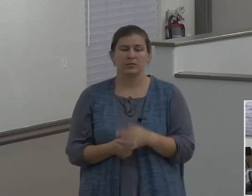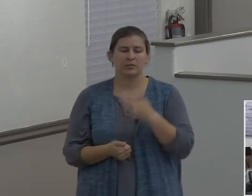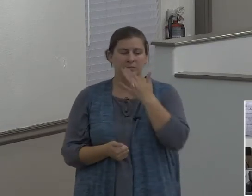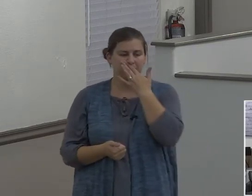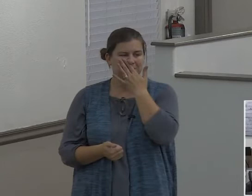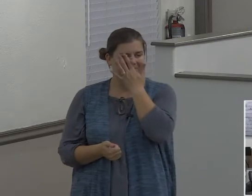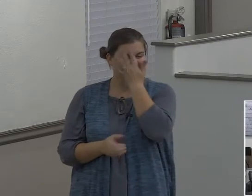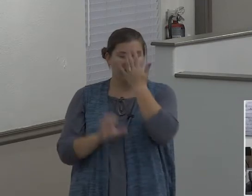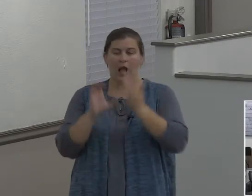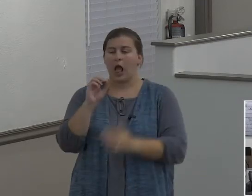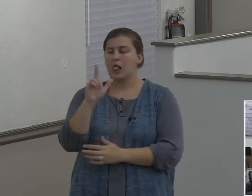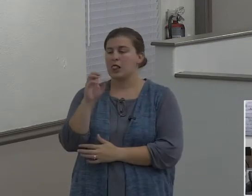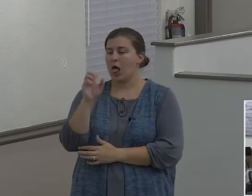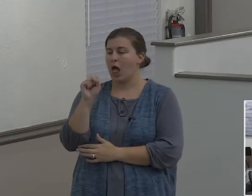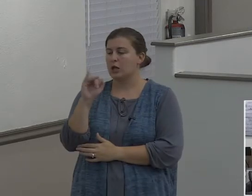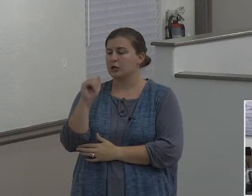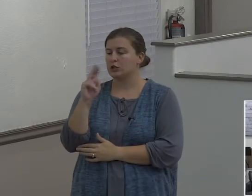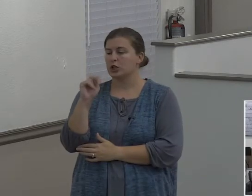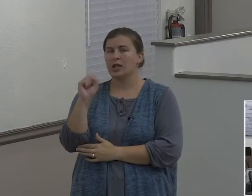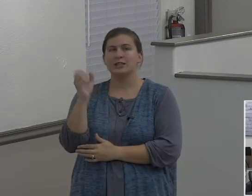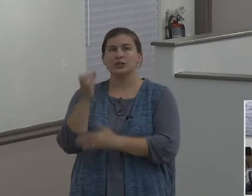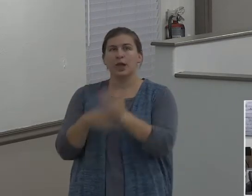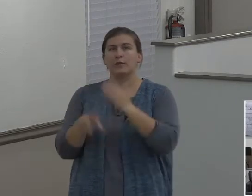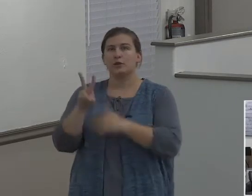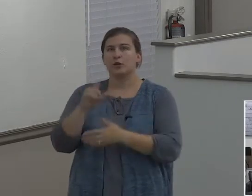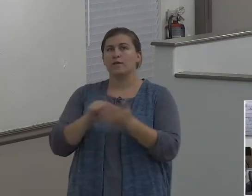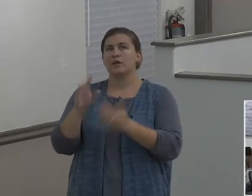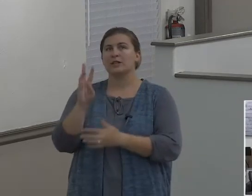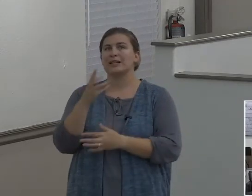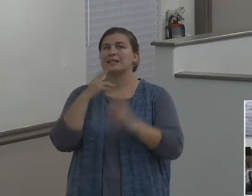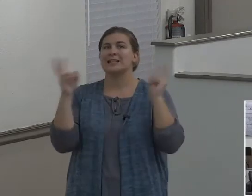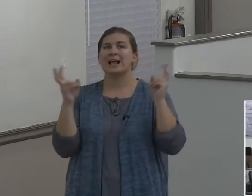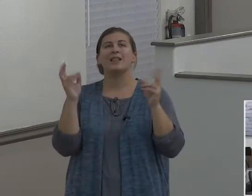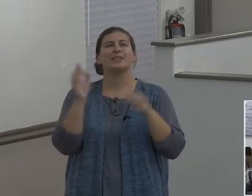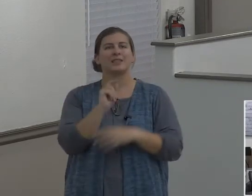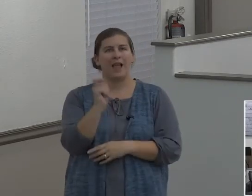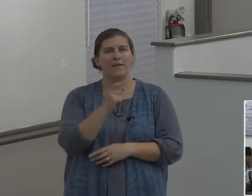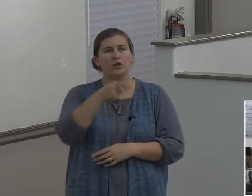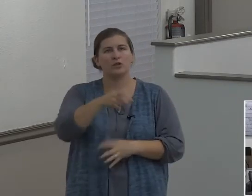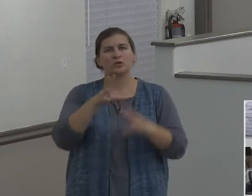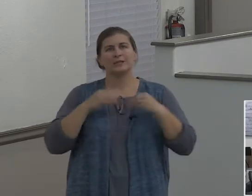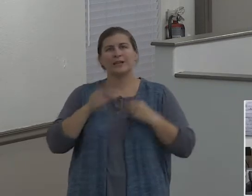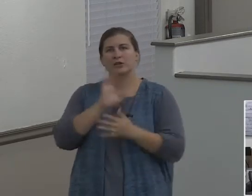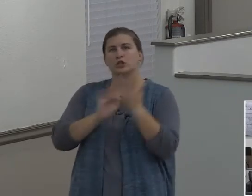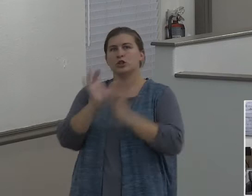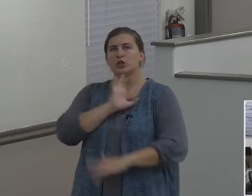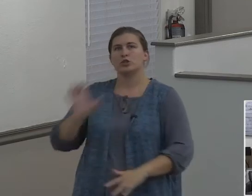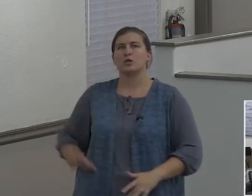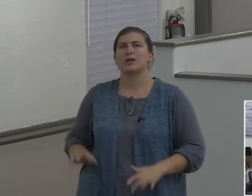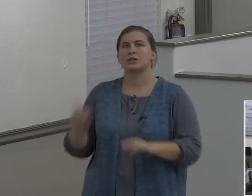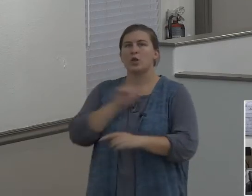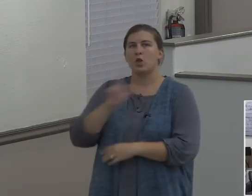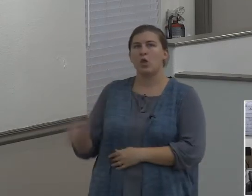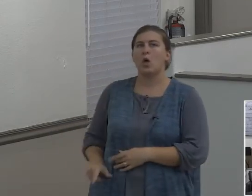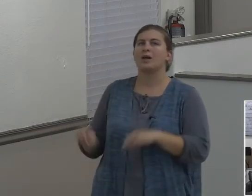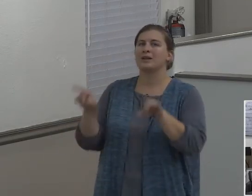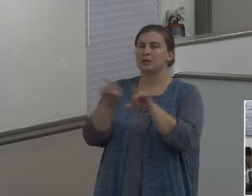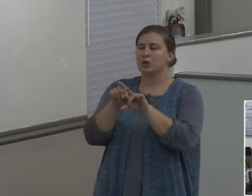2, 6 says, As ye have therefore received Jesus Christ the Lord, so walk in Him. Okay, you hear that?